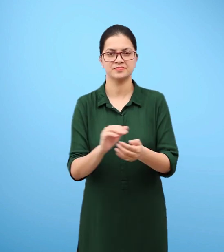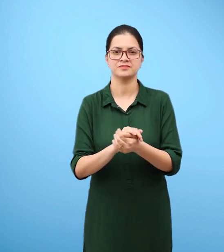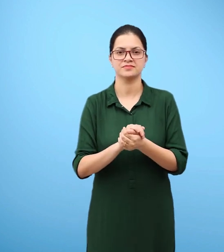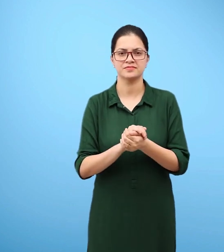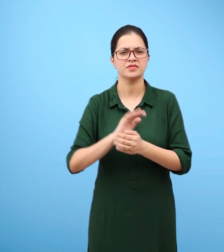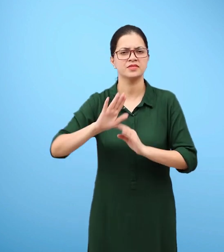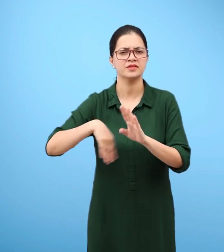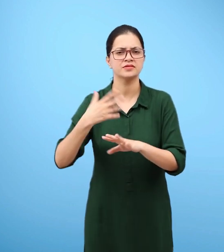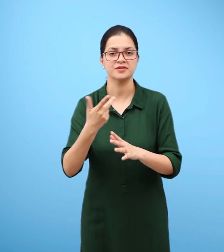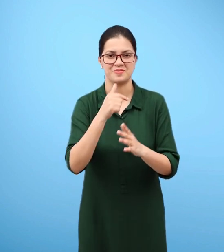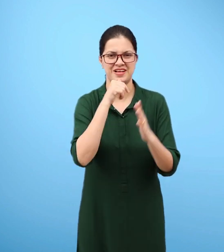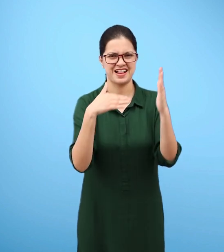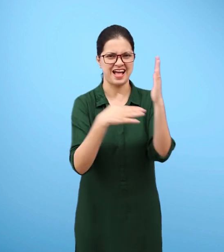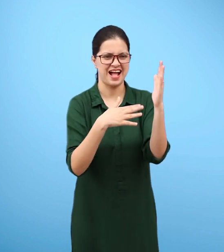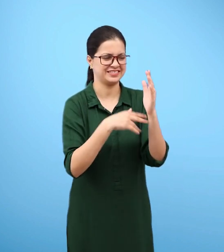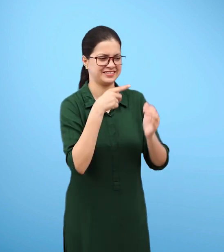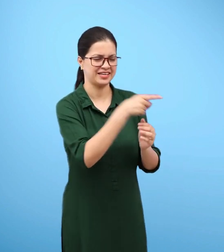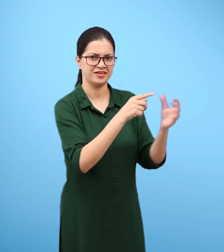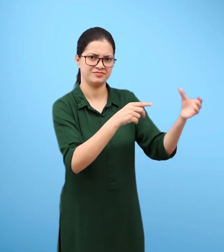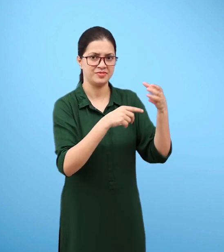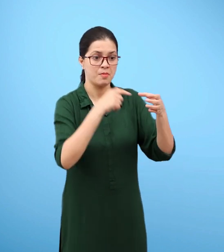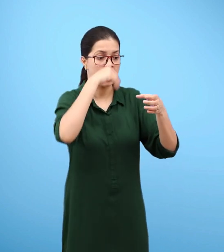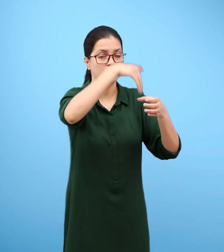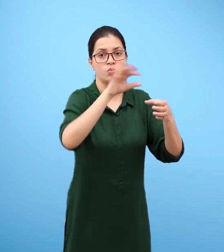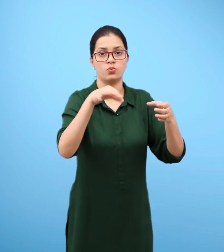Cover one of the candles with an inverted glass tumbler.